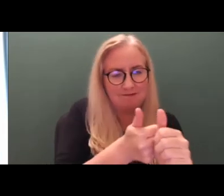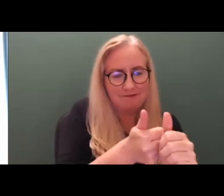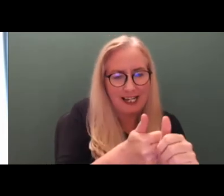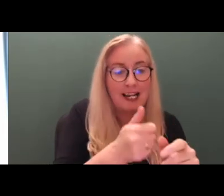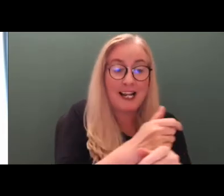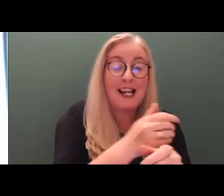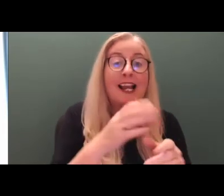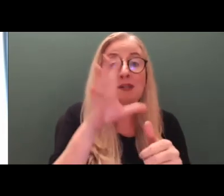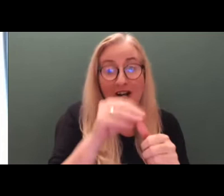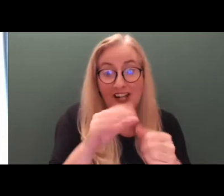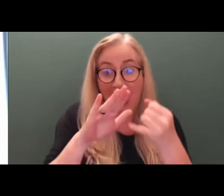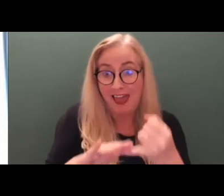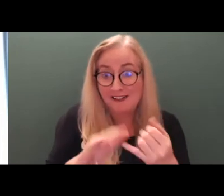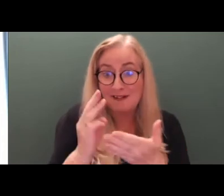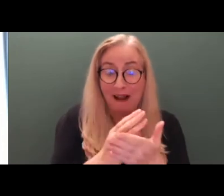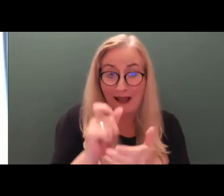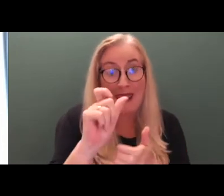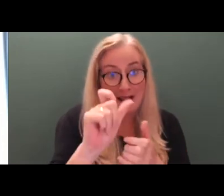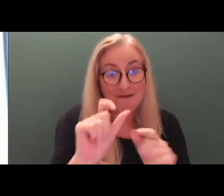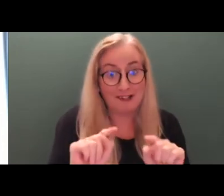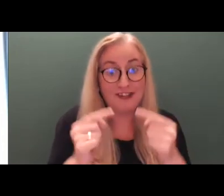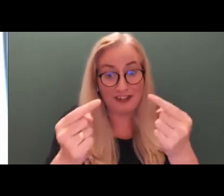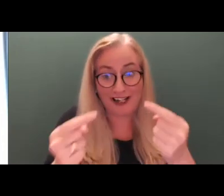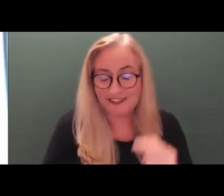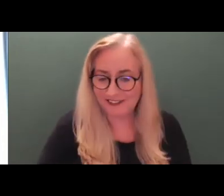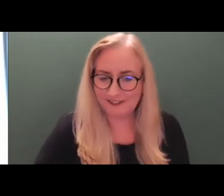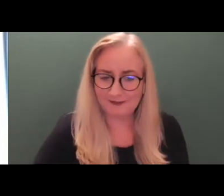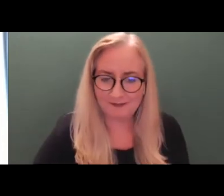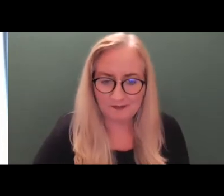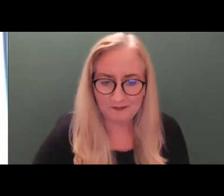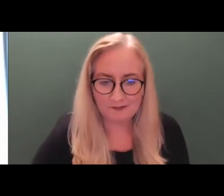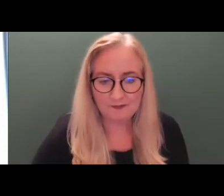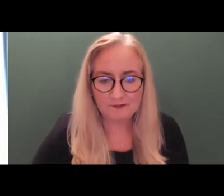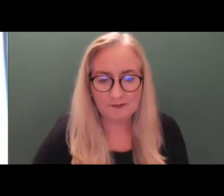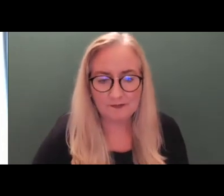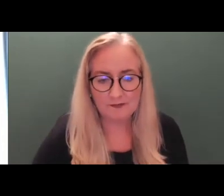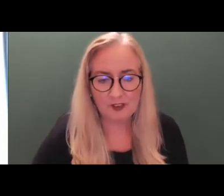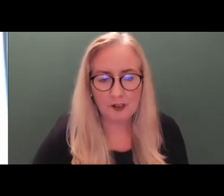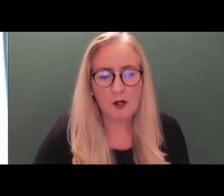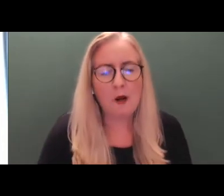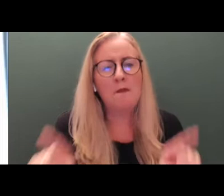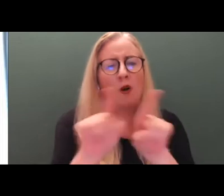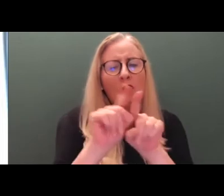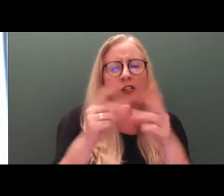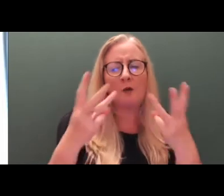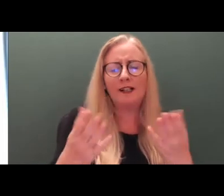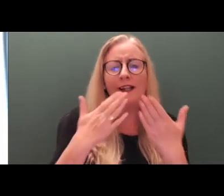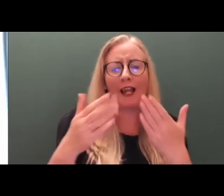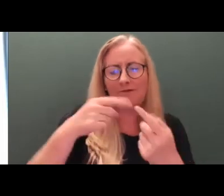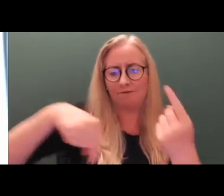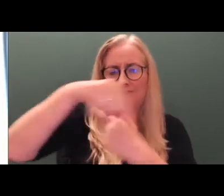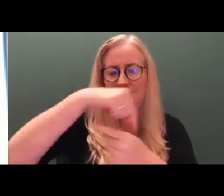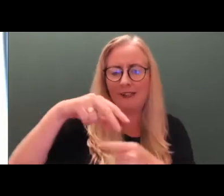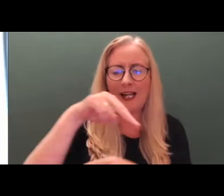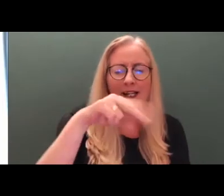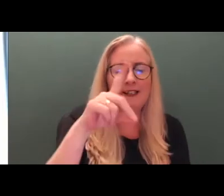session was a little bit challenging. But in particular, I want to thank my NDA team. So